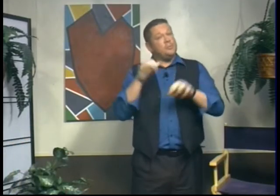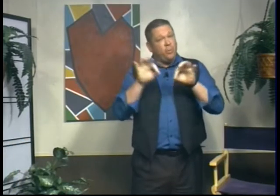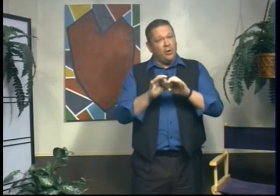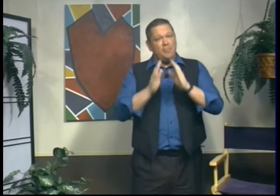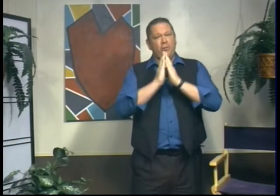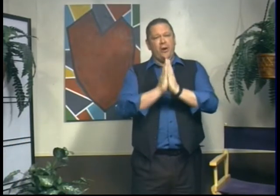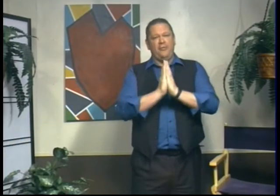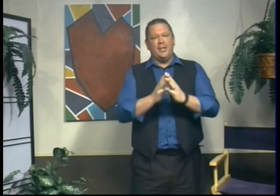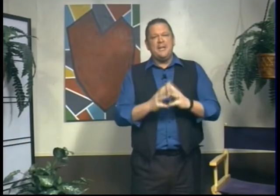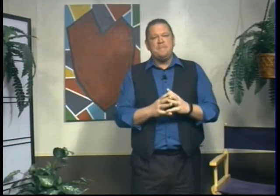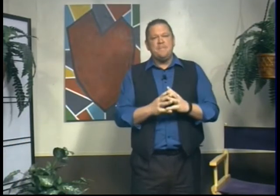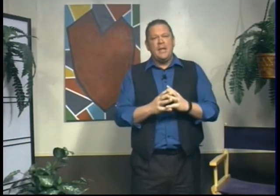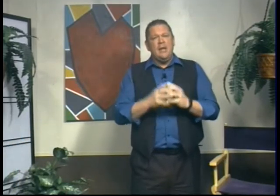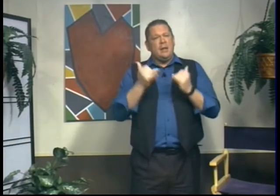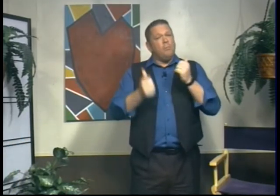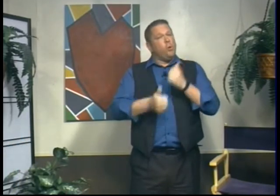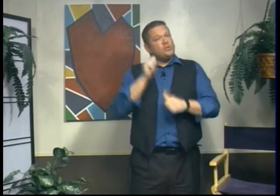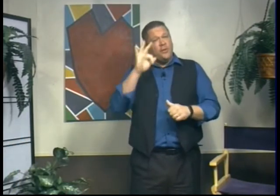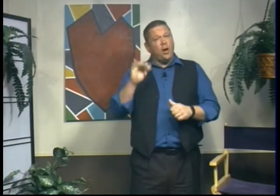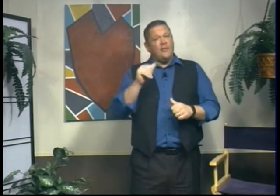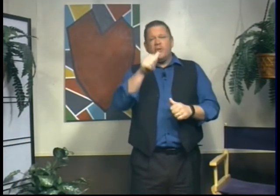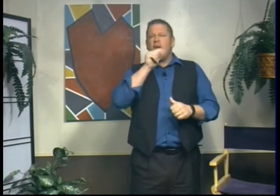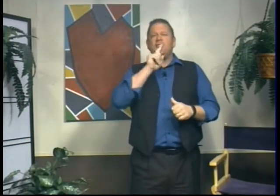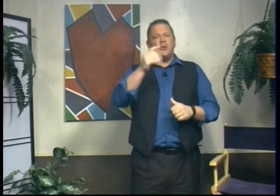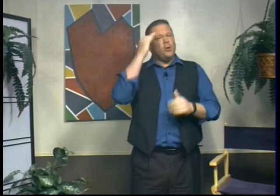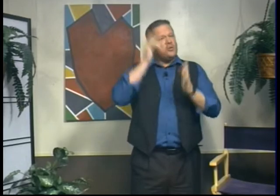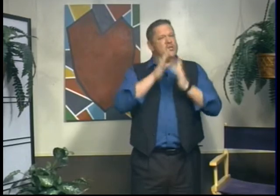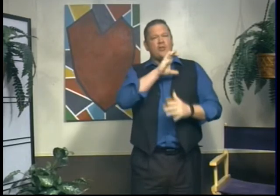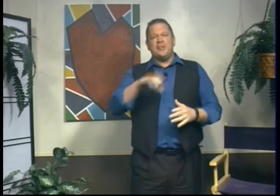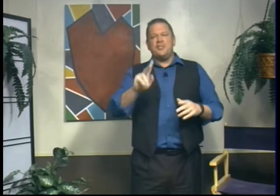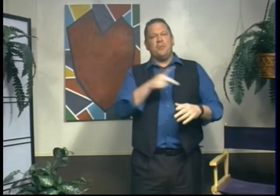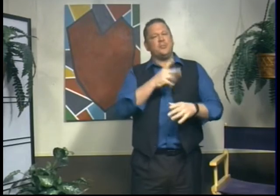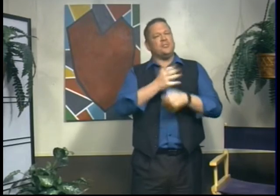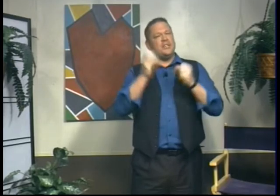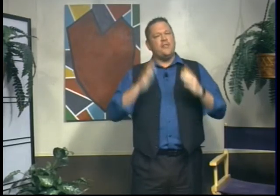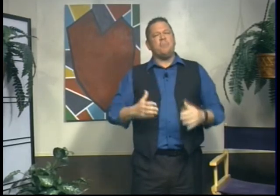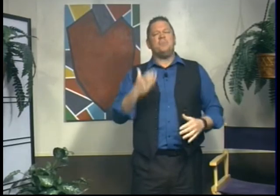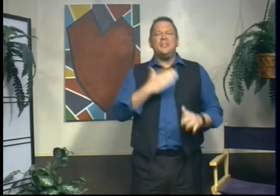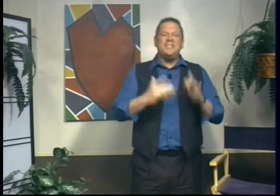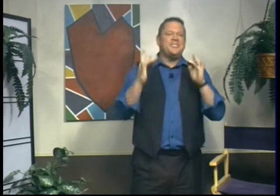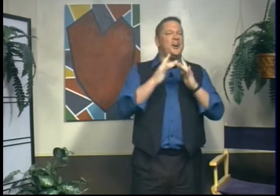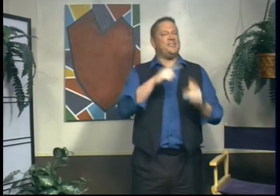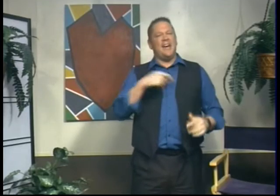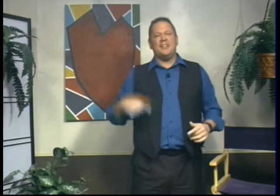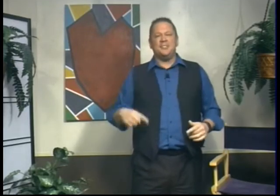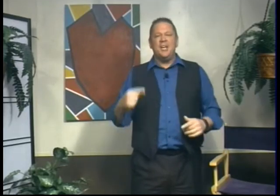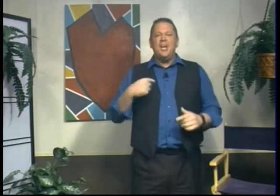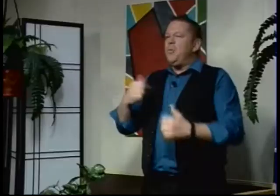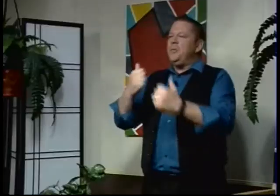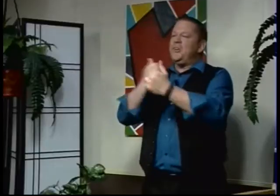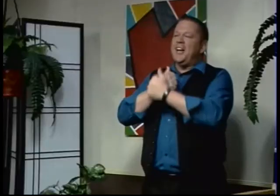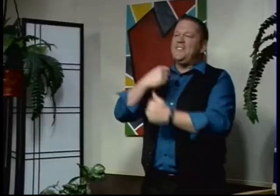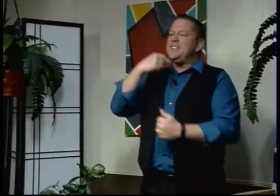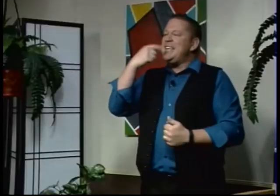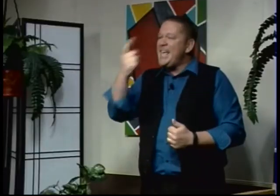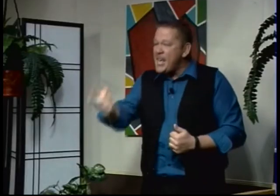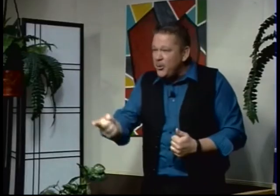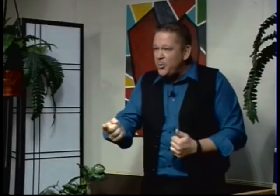importantly, prayerfully. Most of all, if you're not sure you know Jesus Christ as your personal Savior, please contact us. We would love to tell you